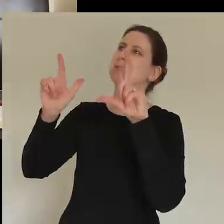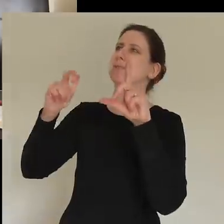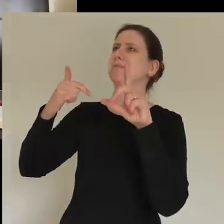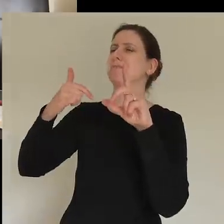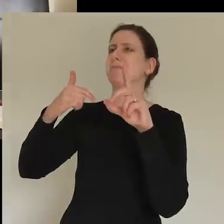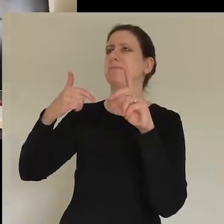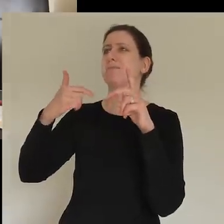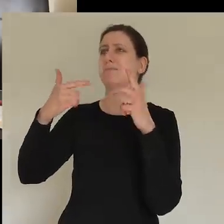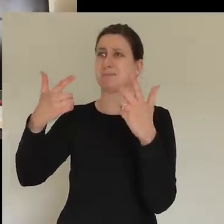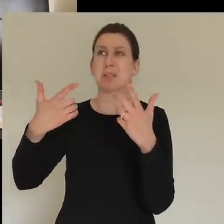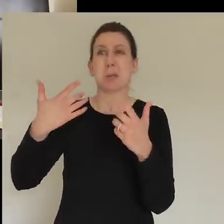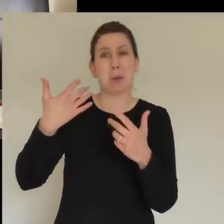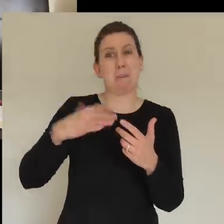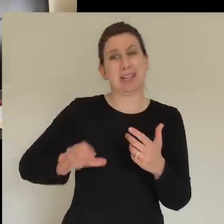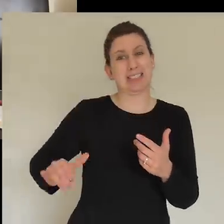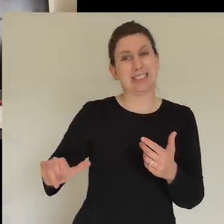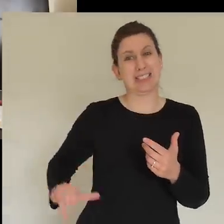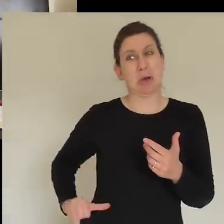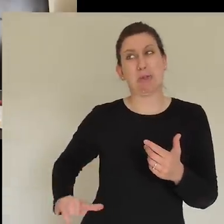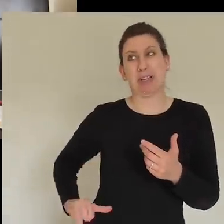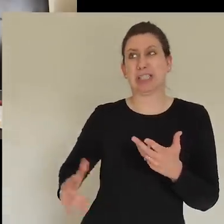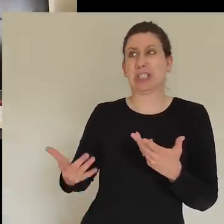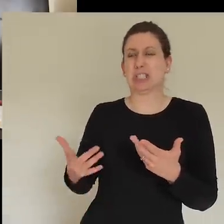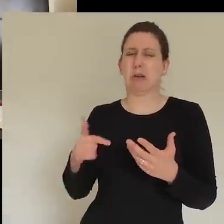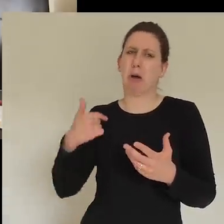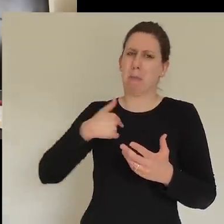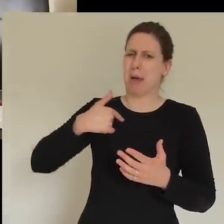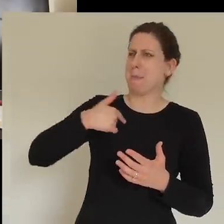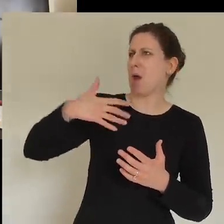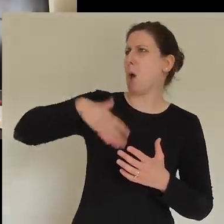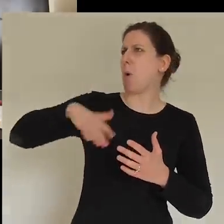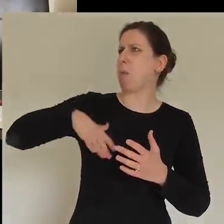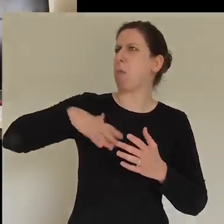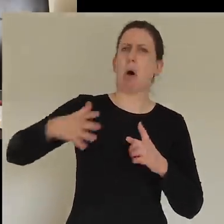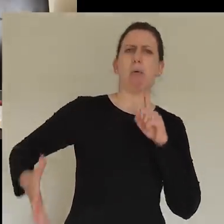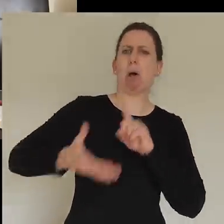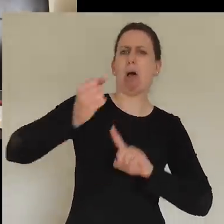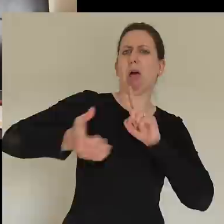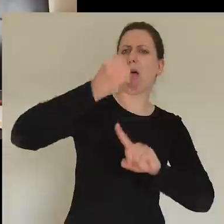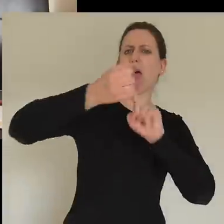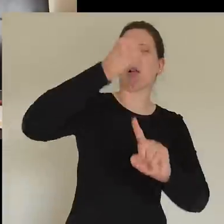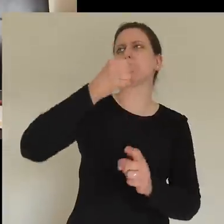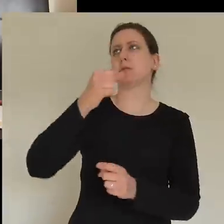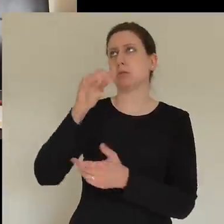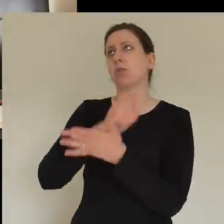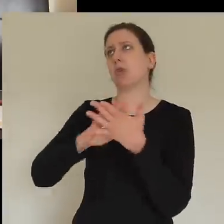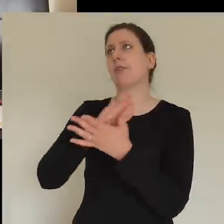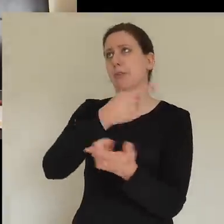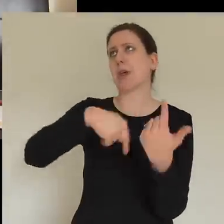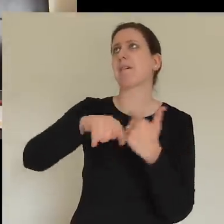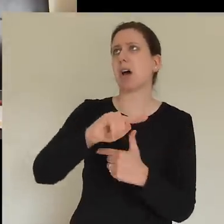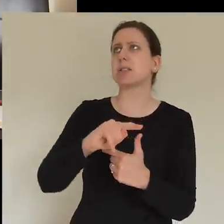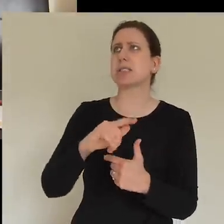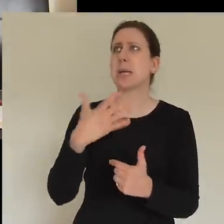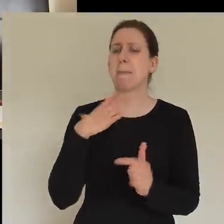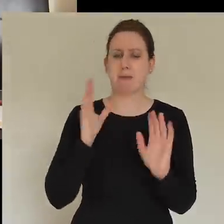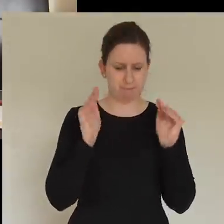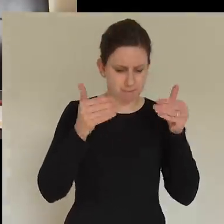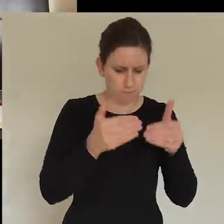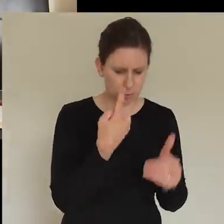own selfish ambition, for the way that we have sought to take care of ourselves and look after number